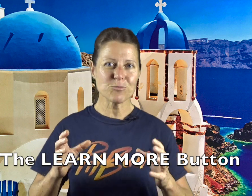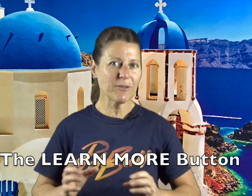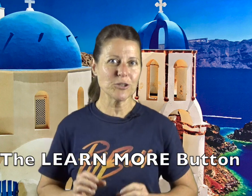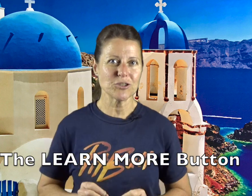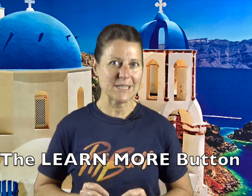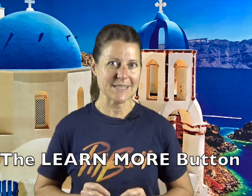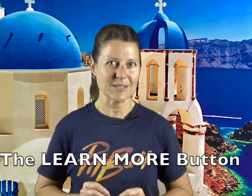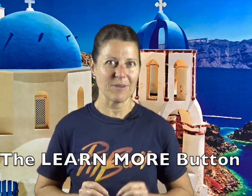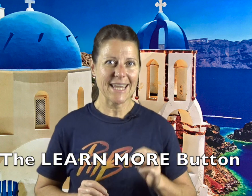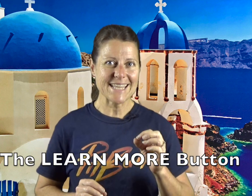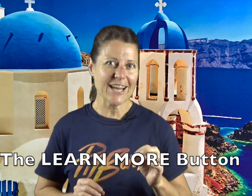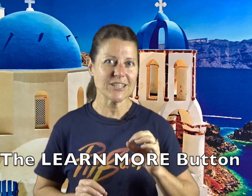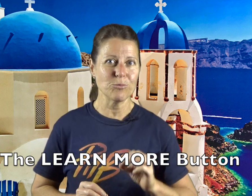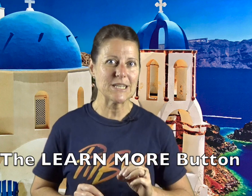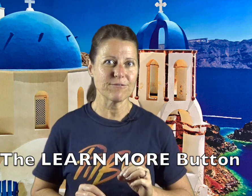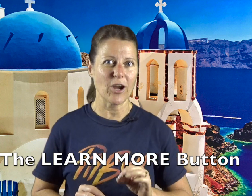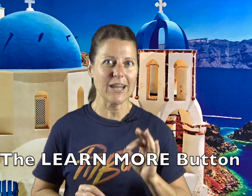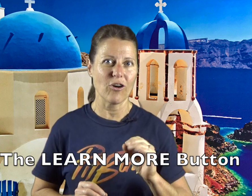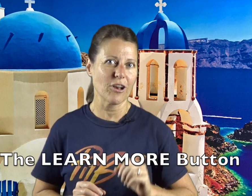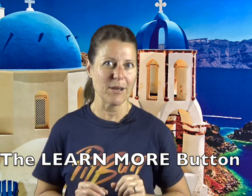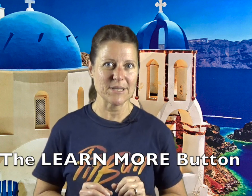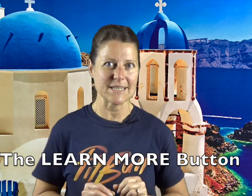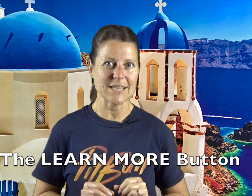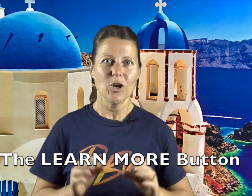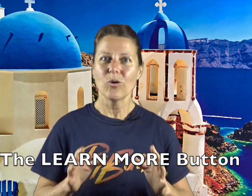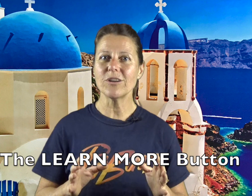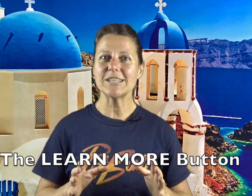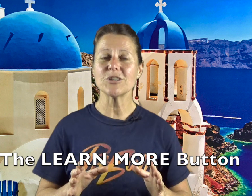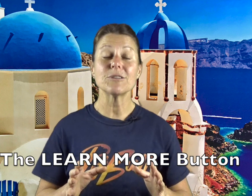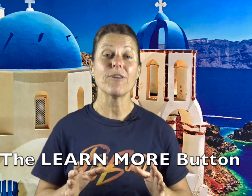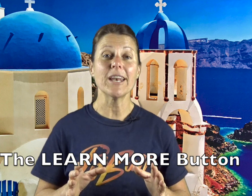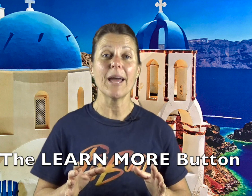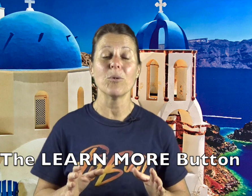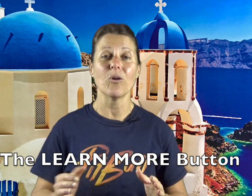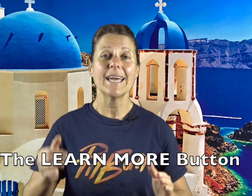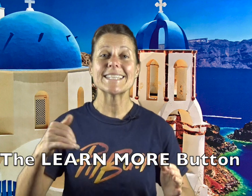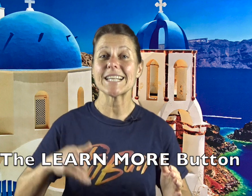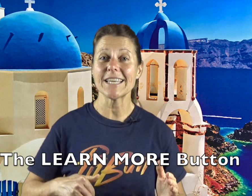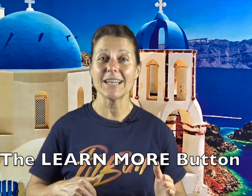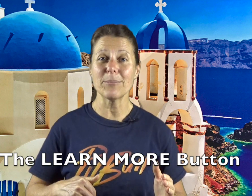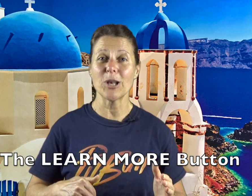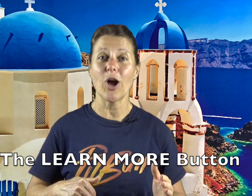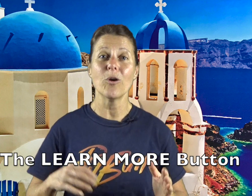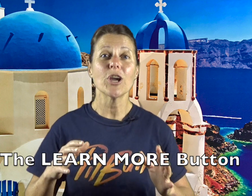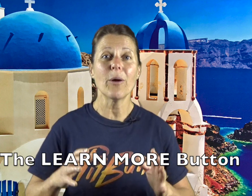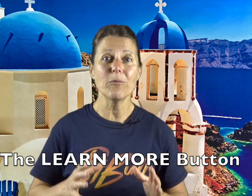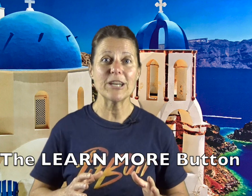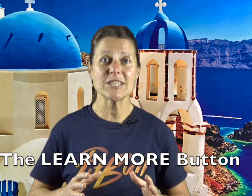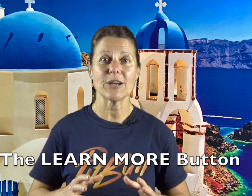revolutionary system is actually redefining online business all you need to do to find out more is click the link below go and register